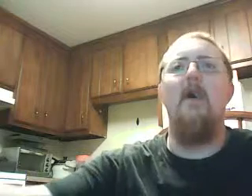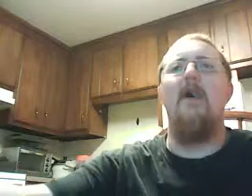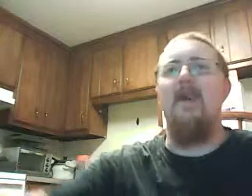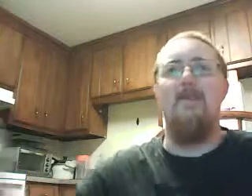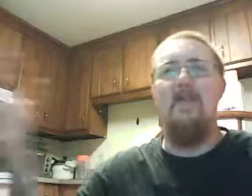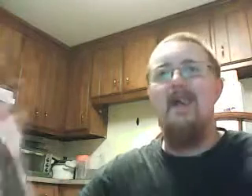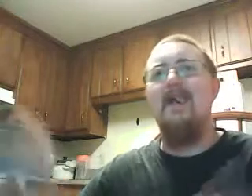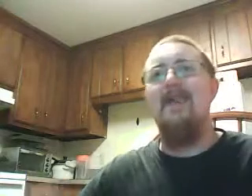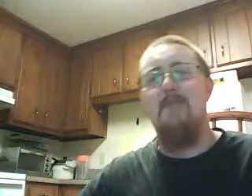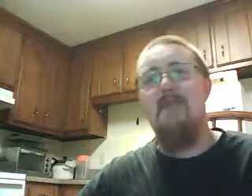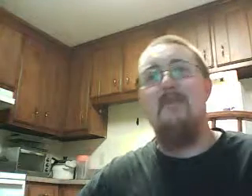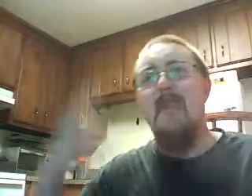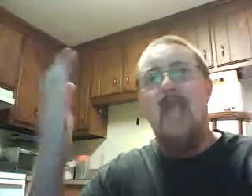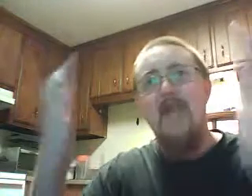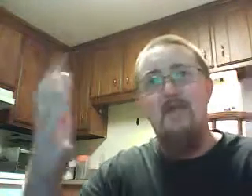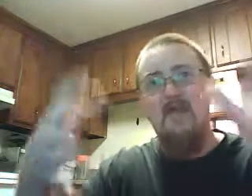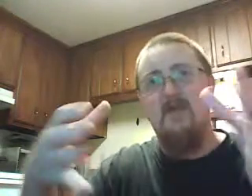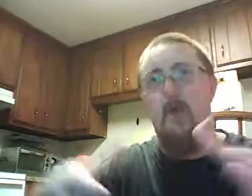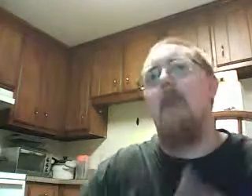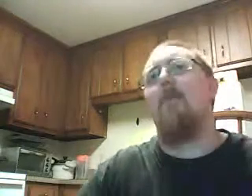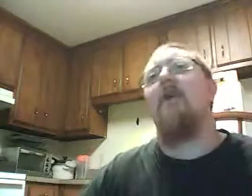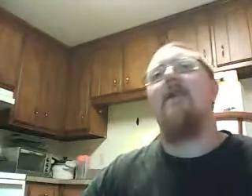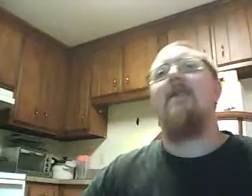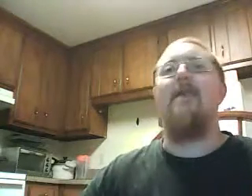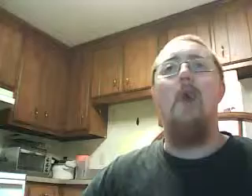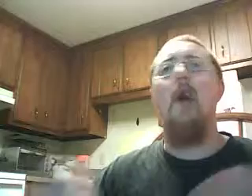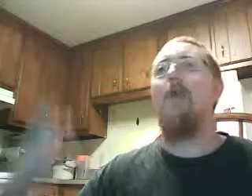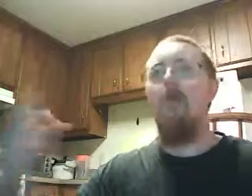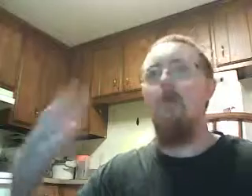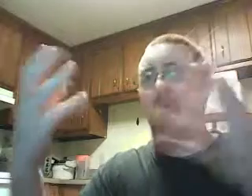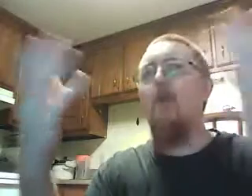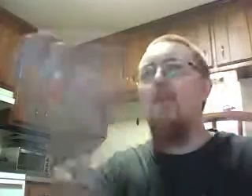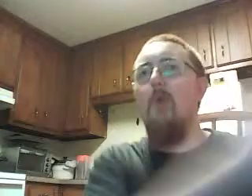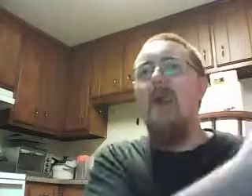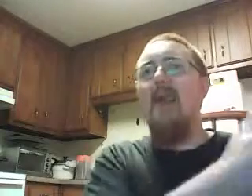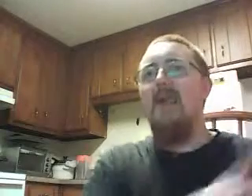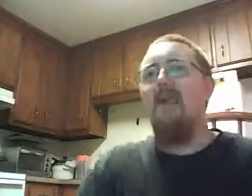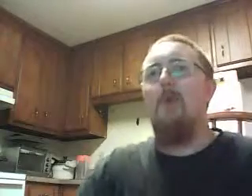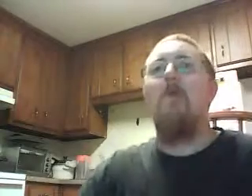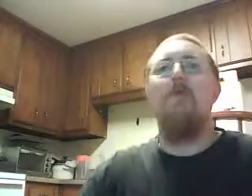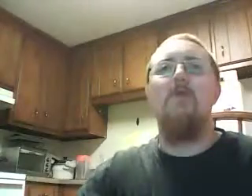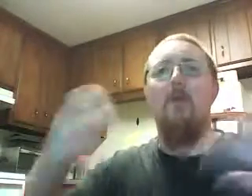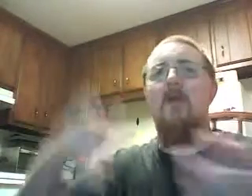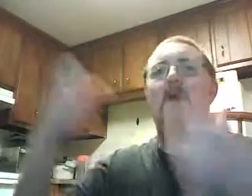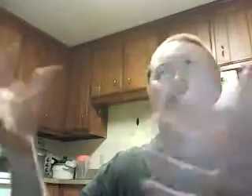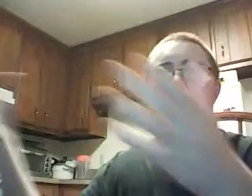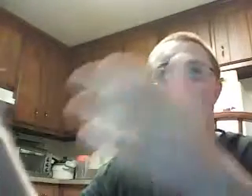that's what gets me. It's like, they gave you this crap. It's like, why are you throwing it away? Why wouldn't you just put it, like, on clearance